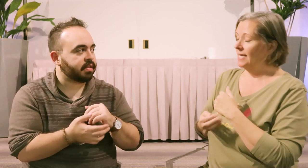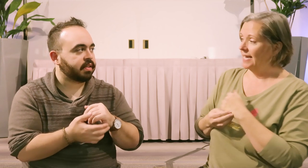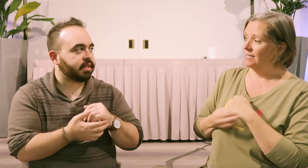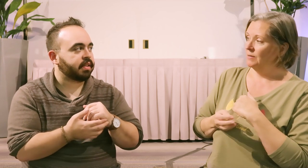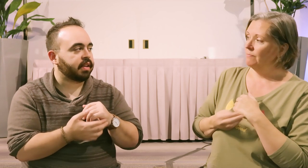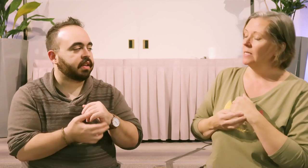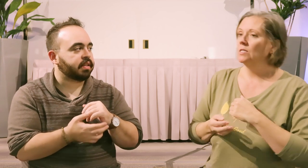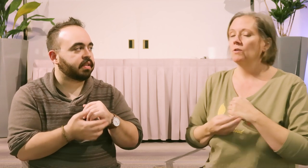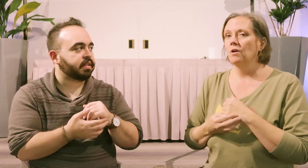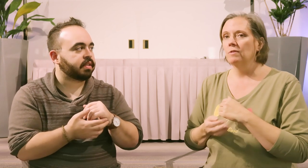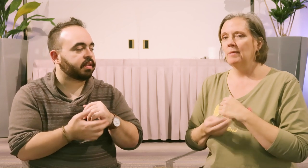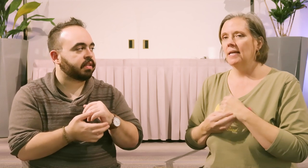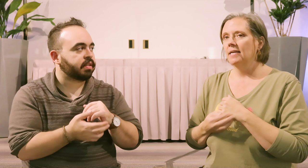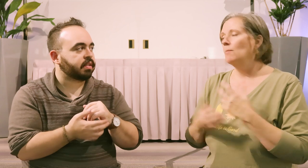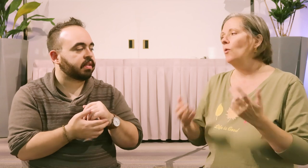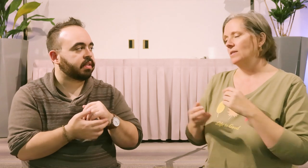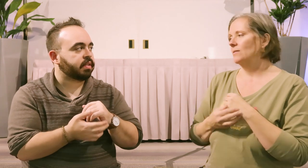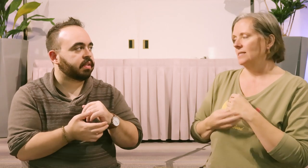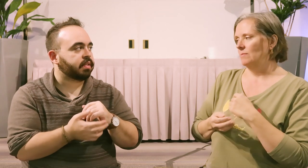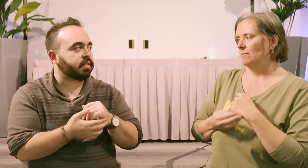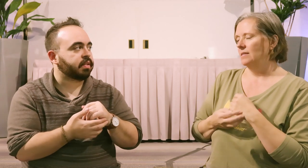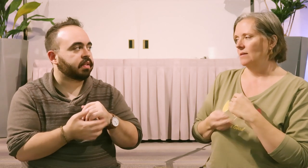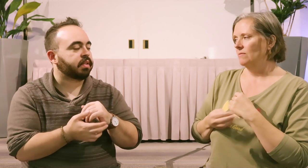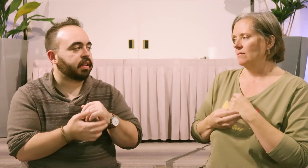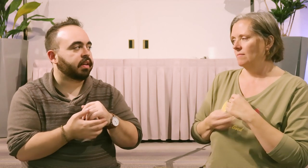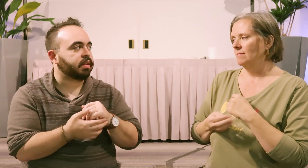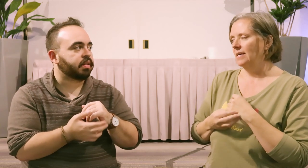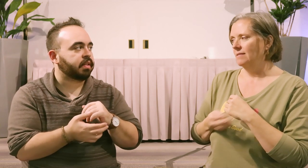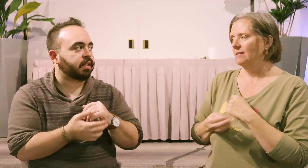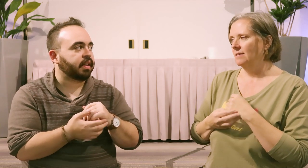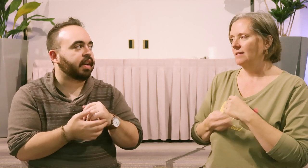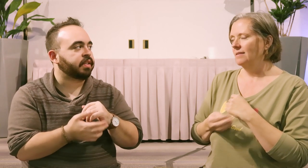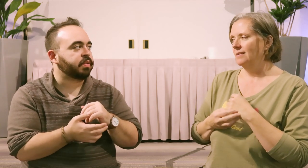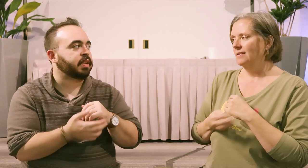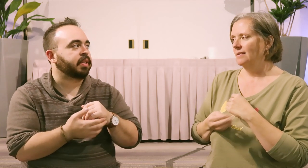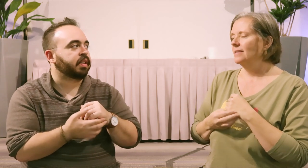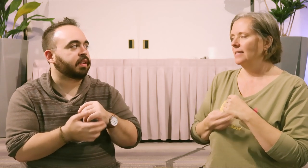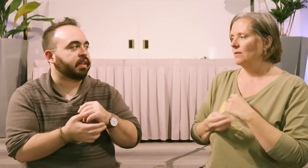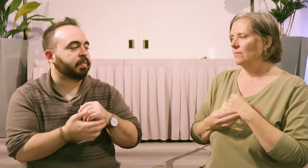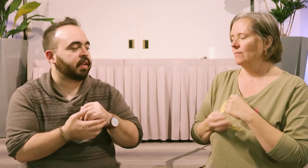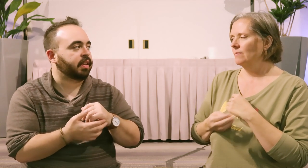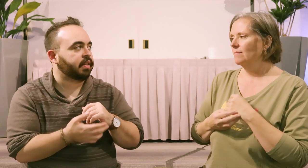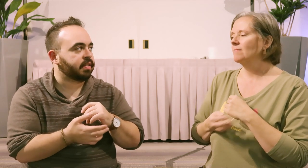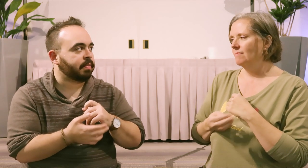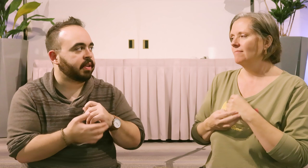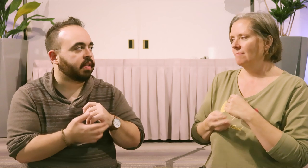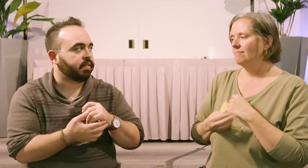say that. Yeah. So you go for something like, I'm open to accepting myself. Yeah. Yeah. I do deeply and completely accept myself.